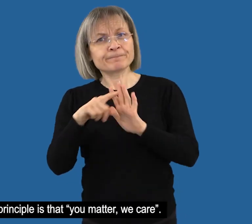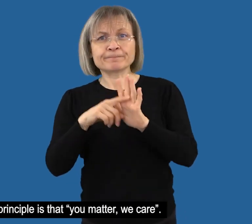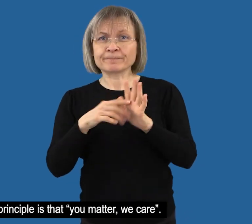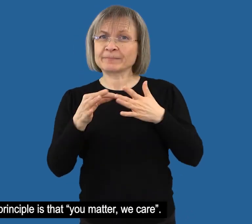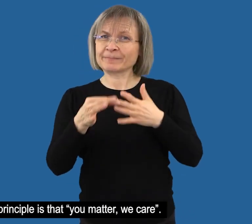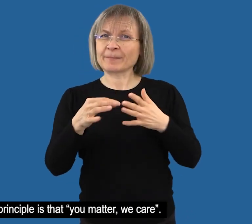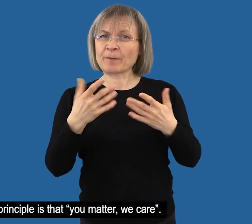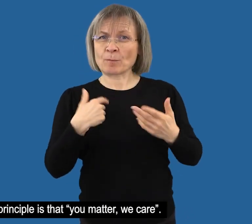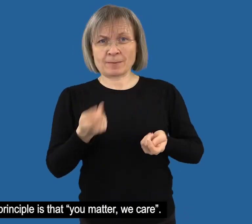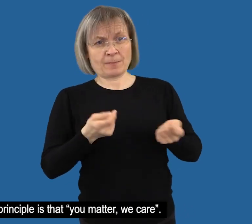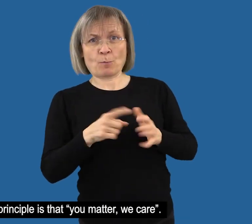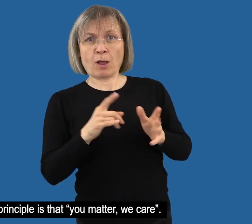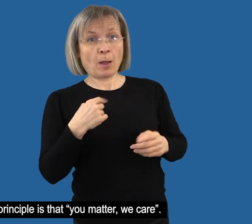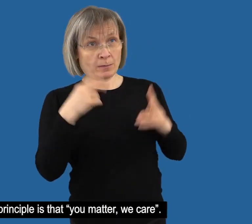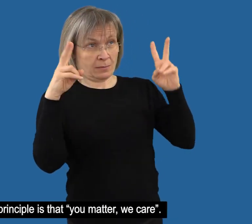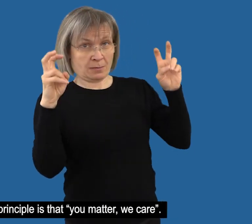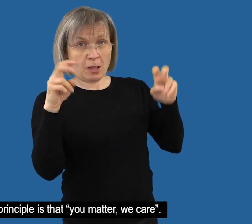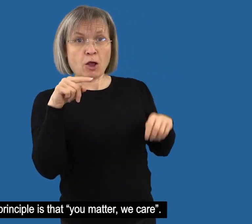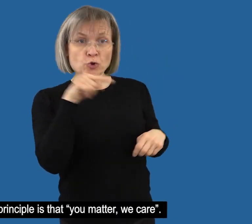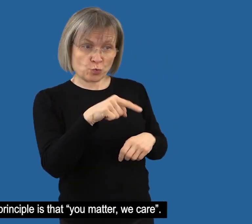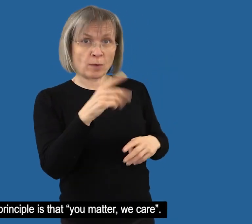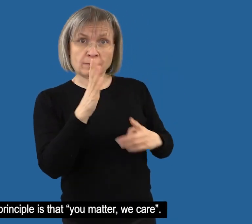Our guiding principle is that you matter, we care